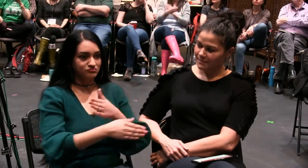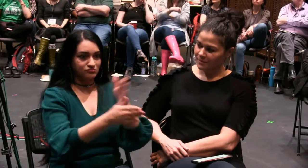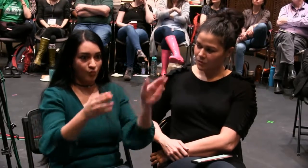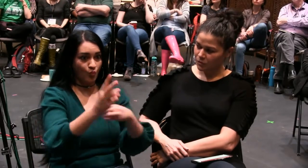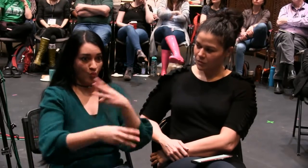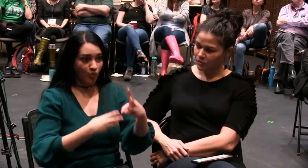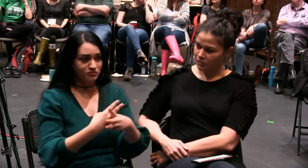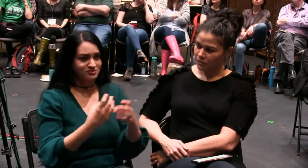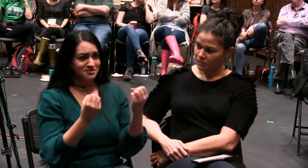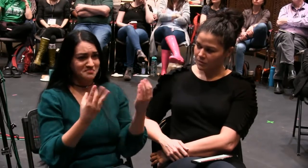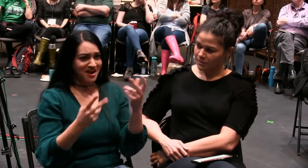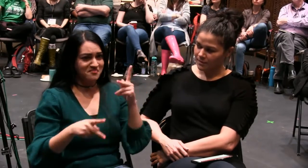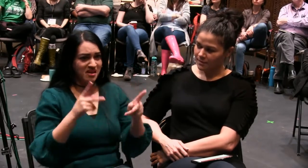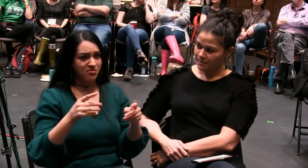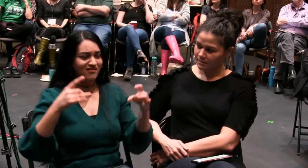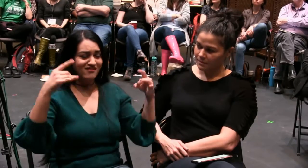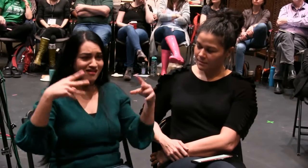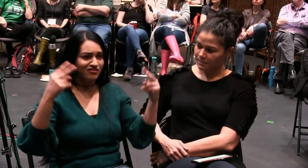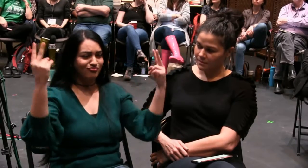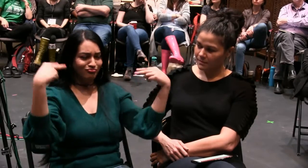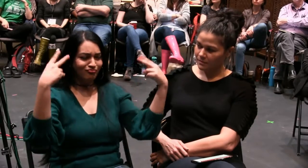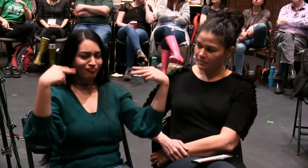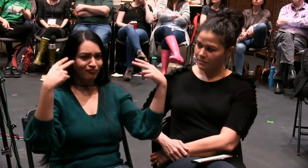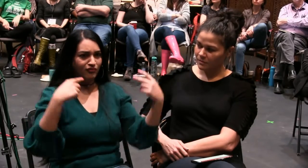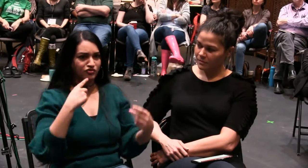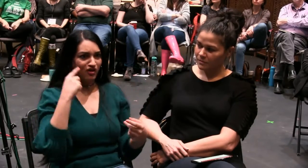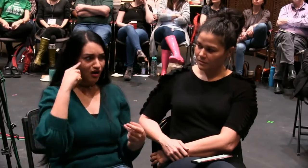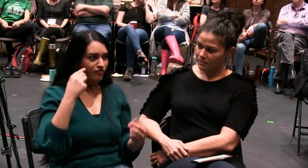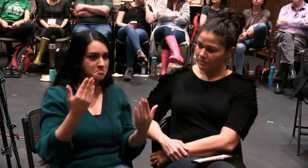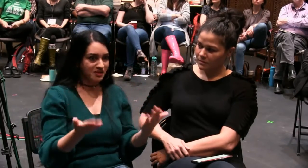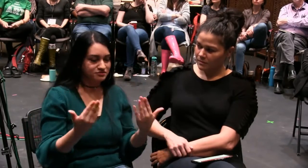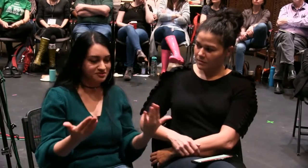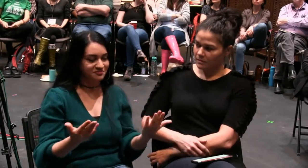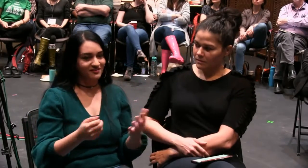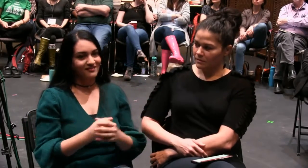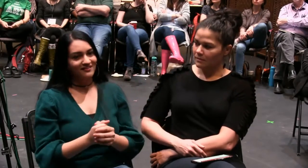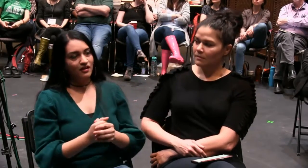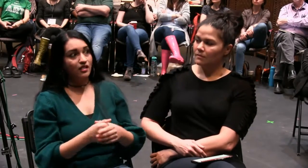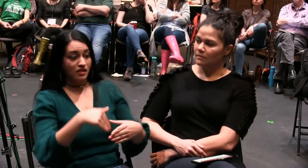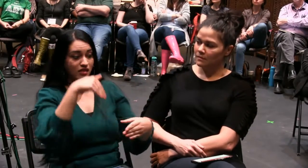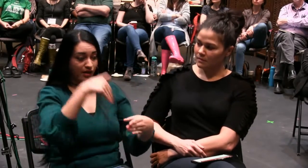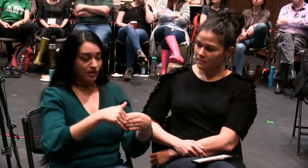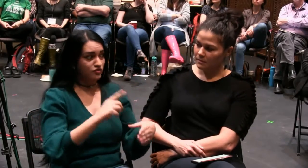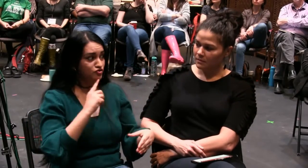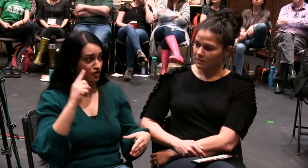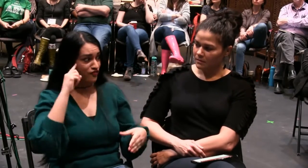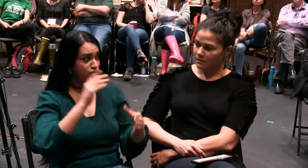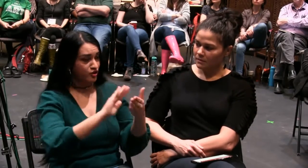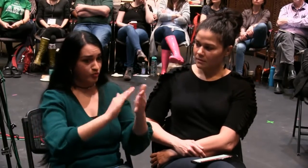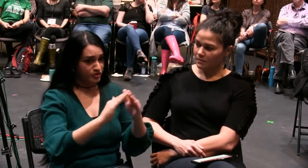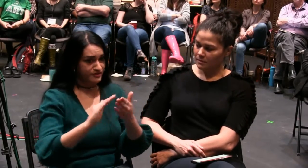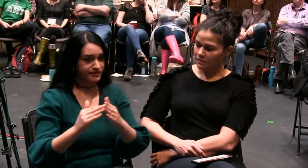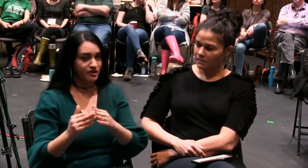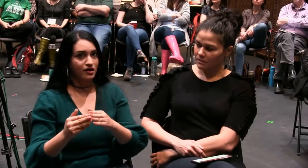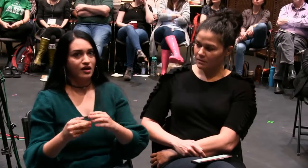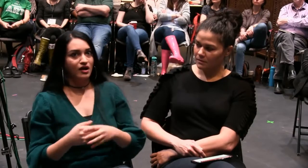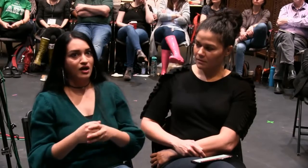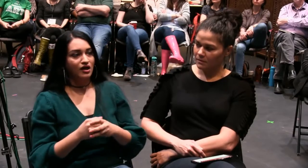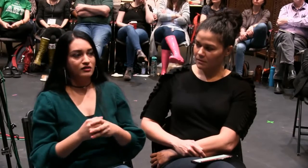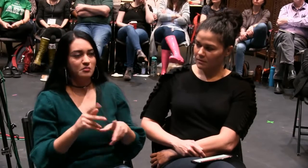So in the world there's a lot of hatred toward groups that